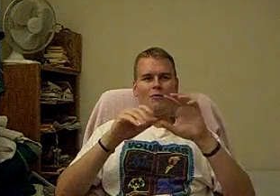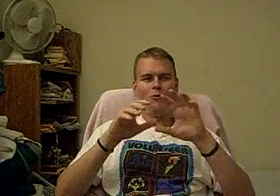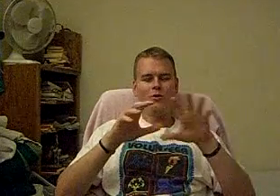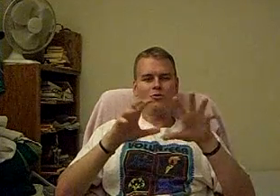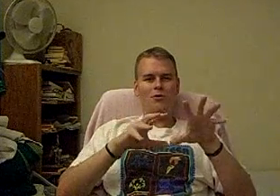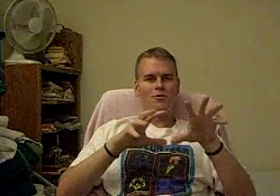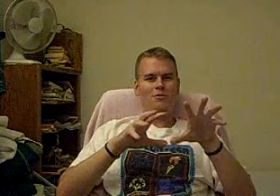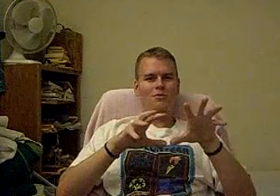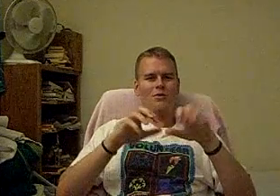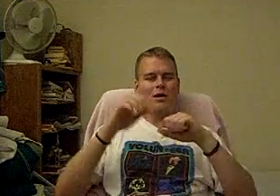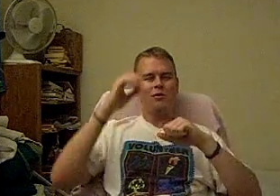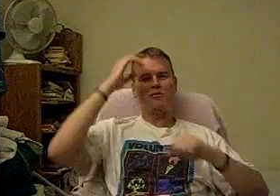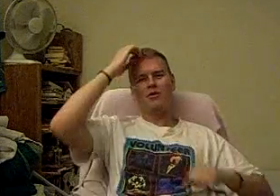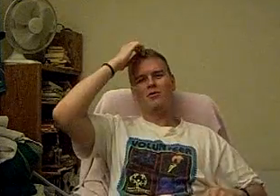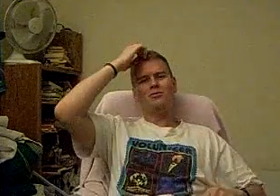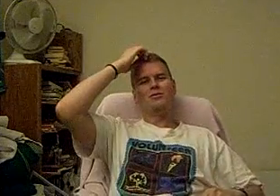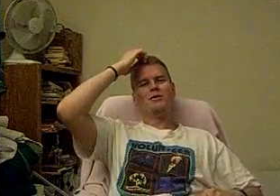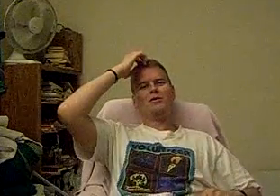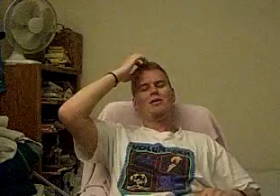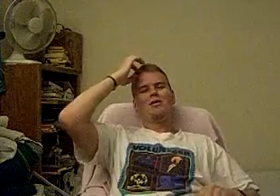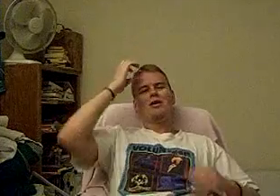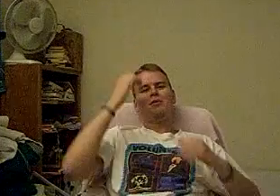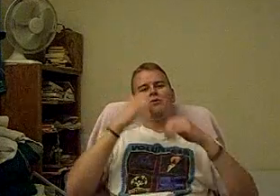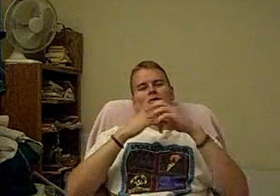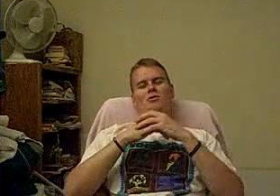one sort of time, place, or individual. That'd be interesting.